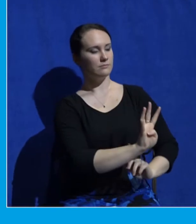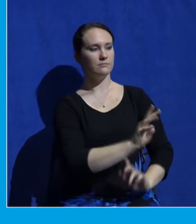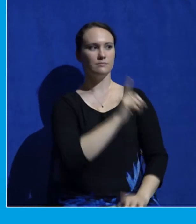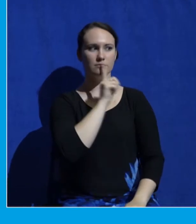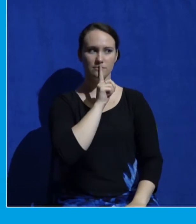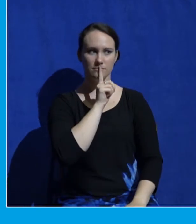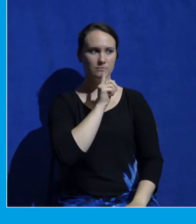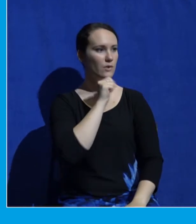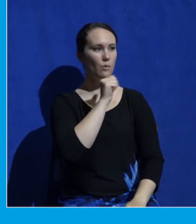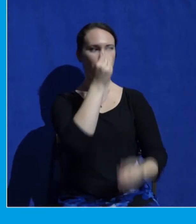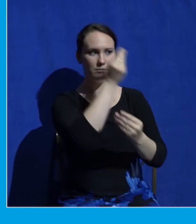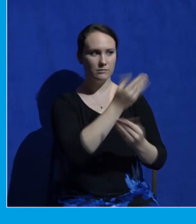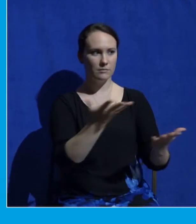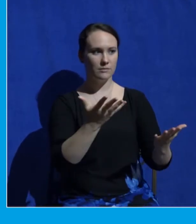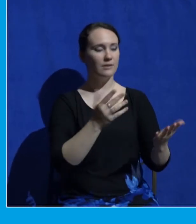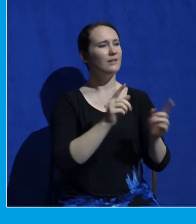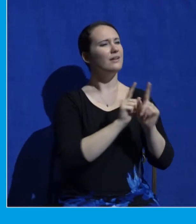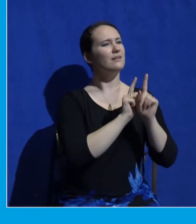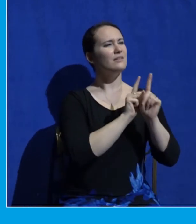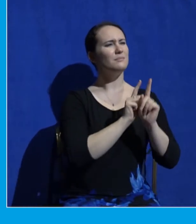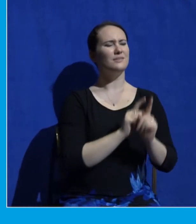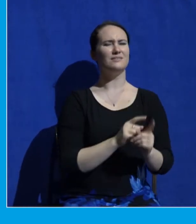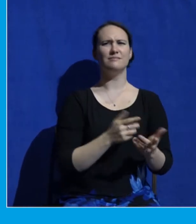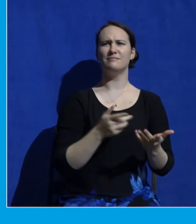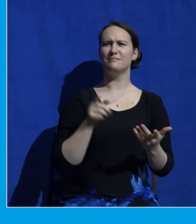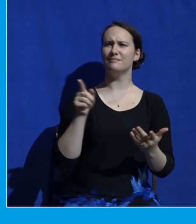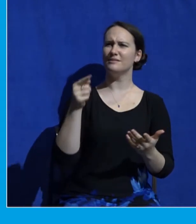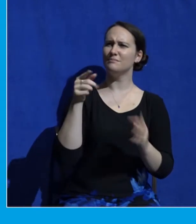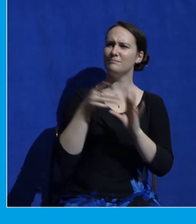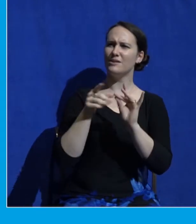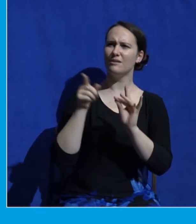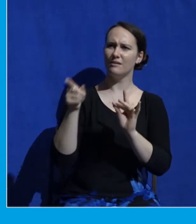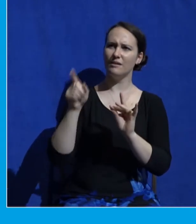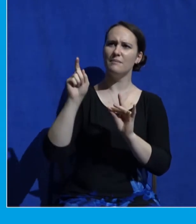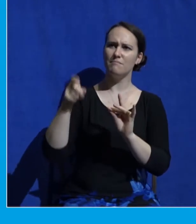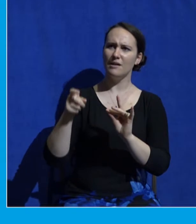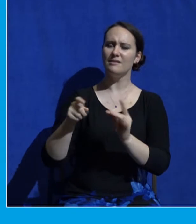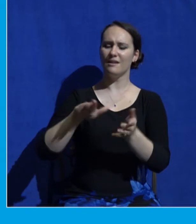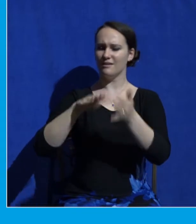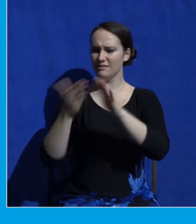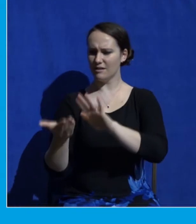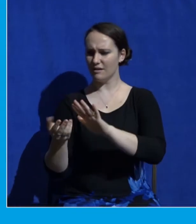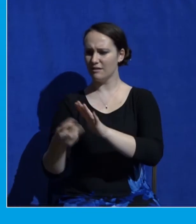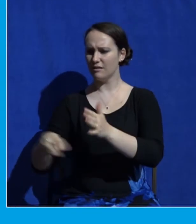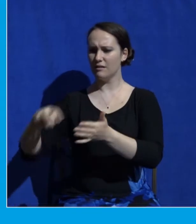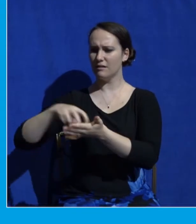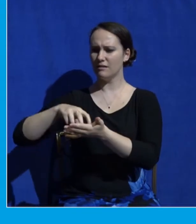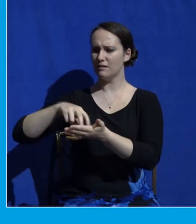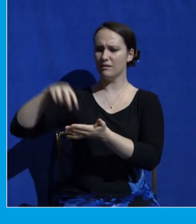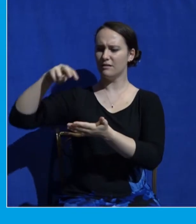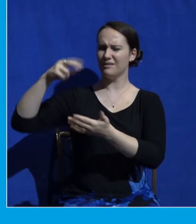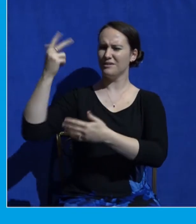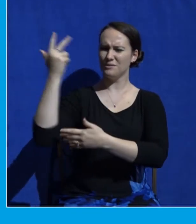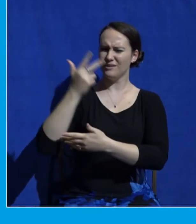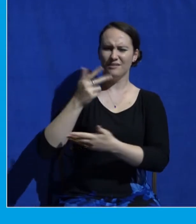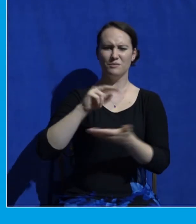themselves, questioning what this rising from the dead might mean. And they asked him, Why do the scribes say that first Elijah must come?